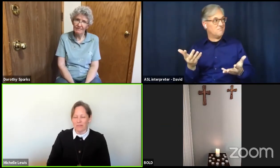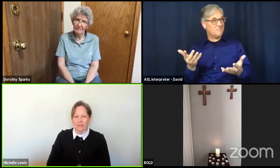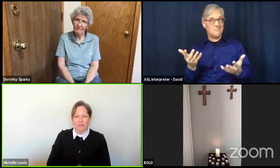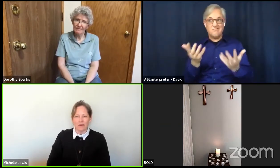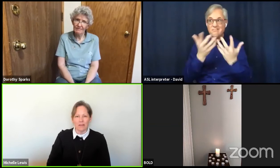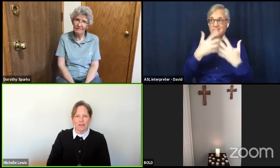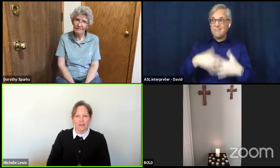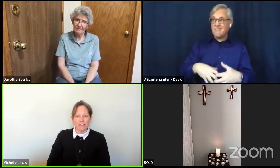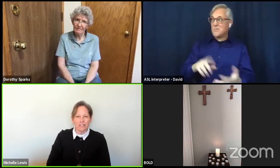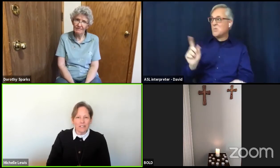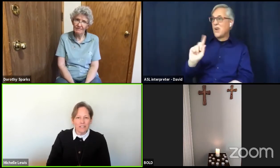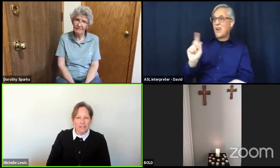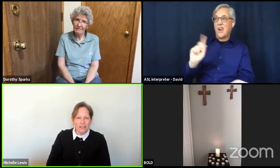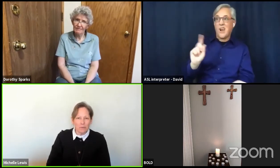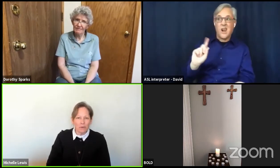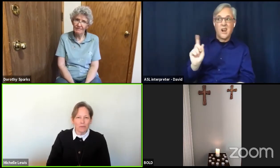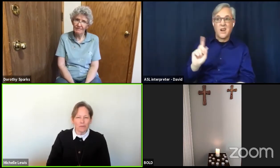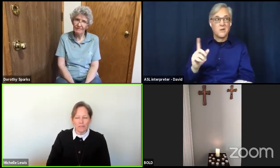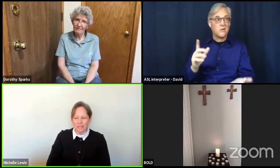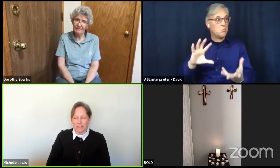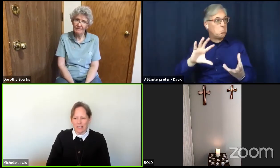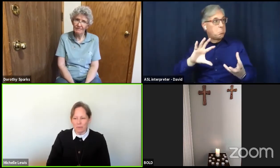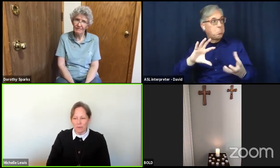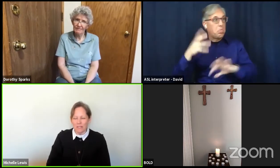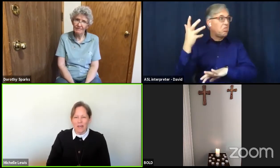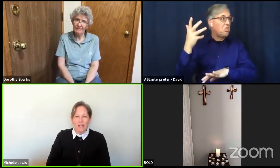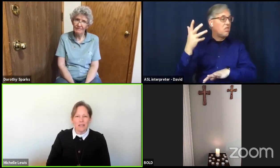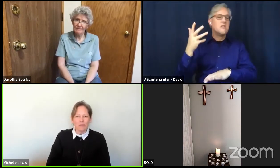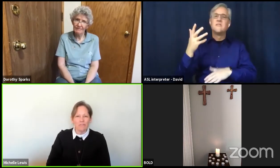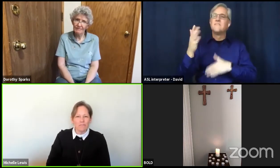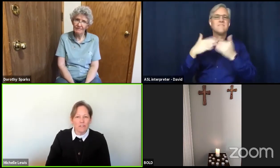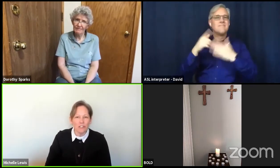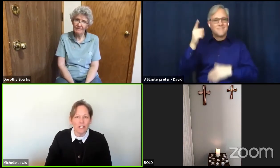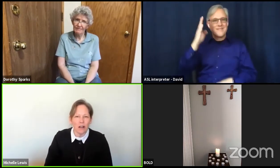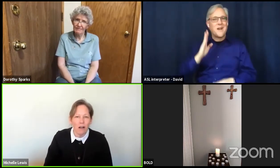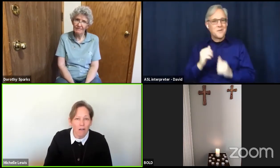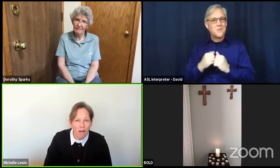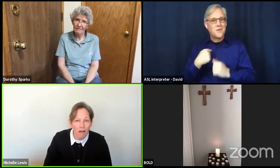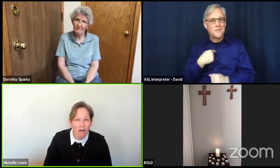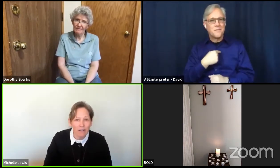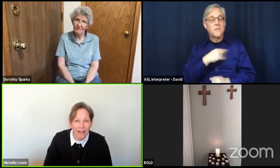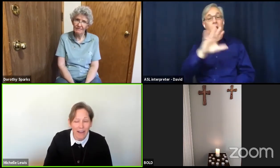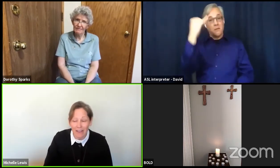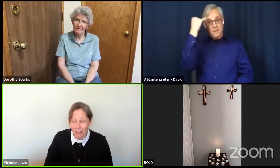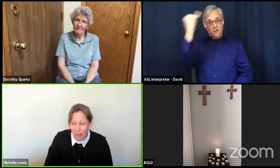Just think about those disciples. They were fishing all night long.